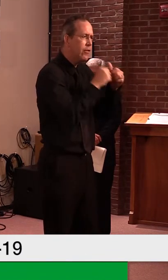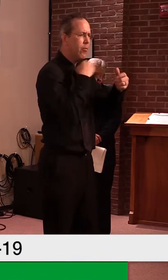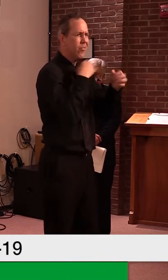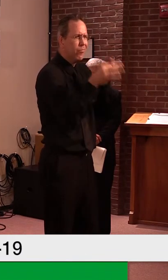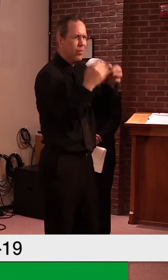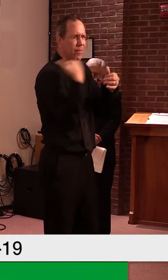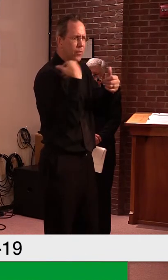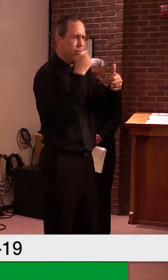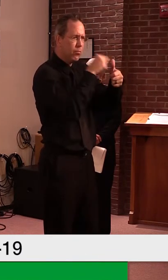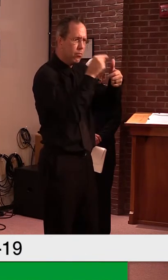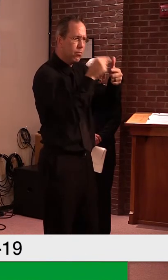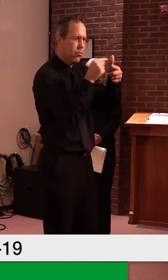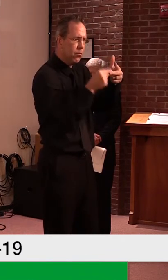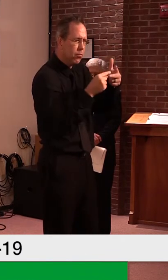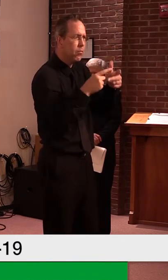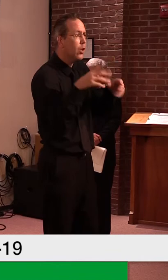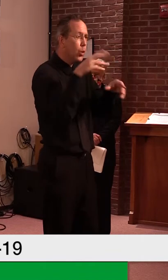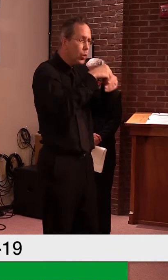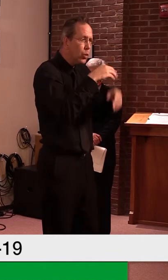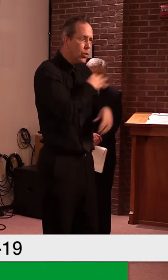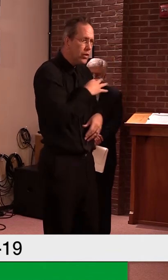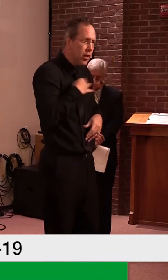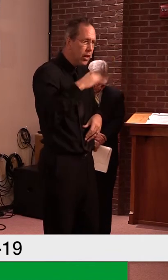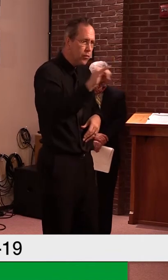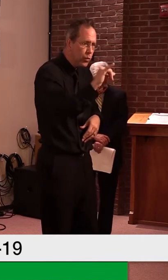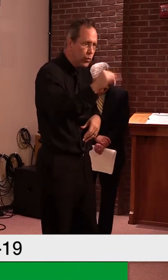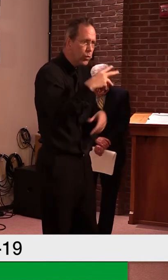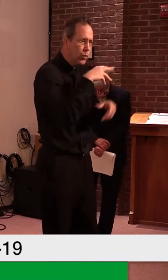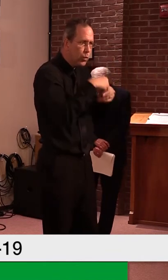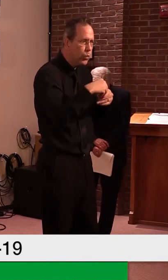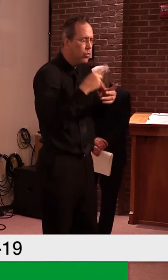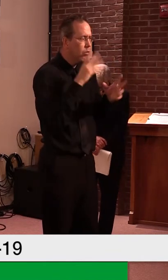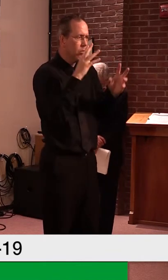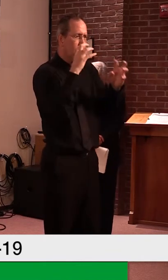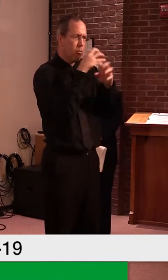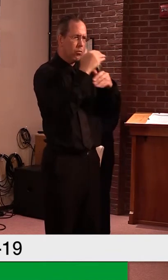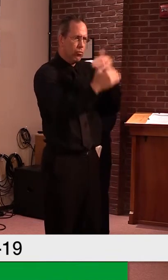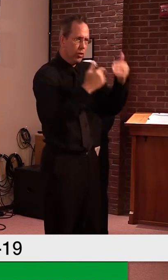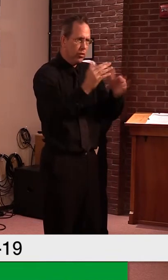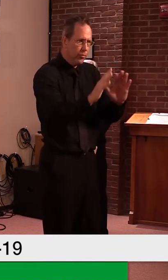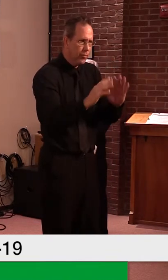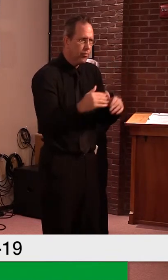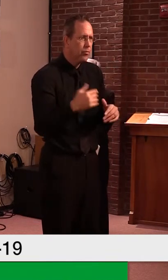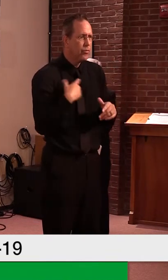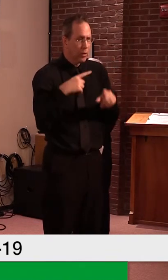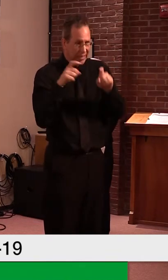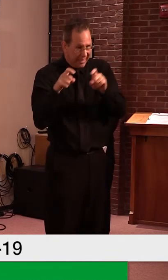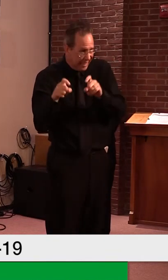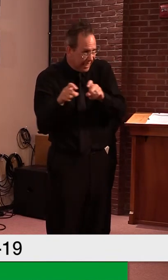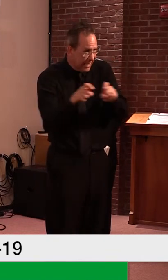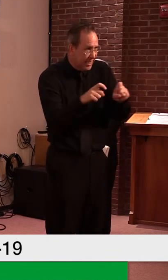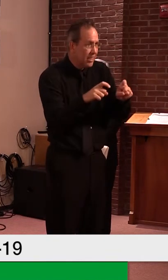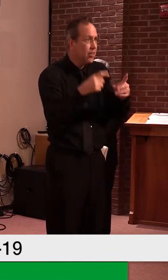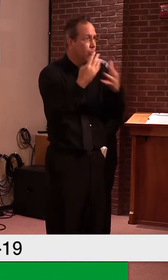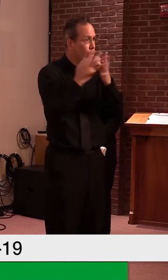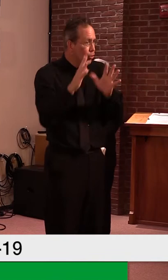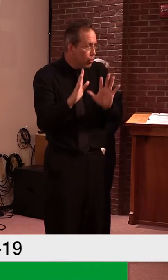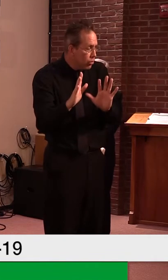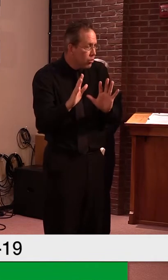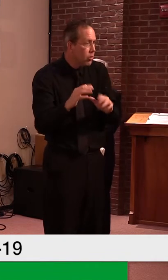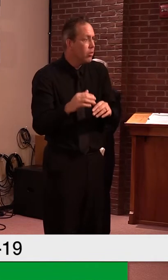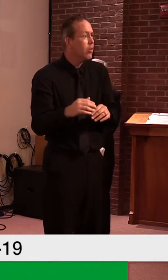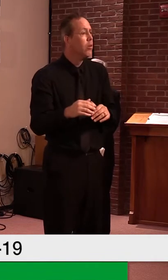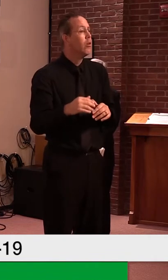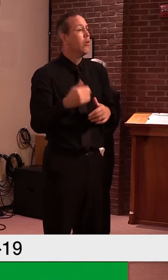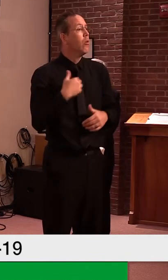staff members as well. So it gets a little bit more complicated, uh, than just testing the offender population. We had assumed,